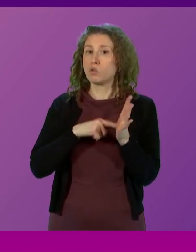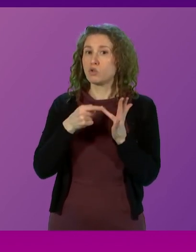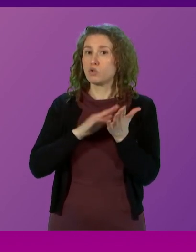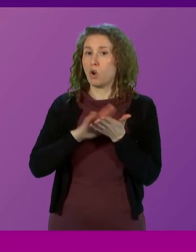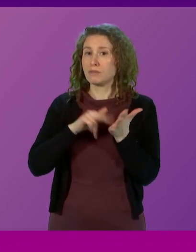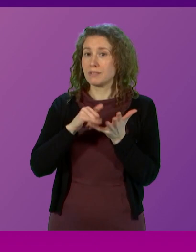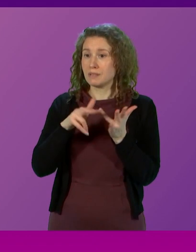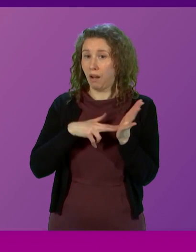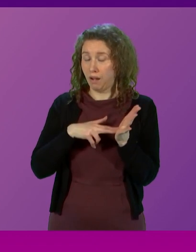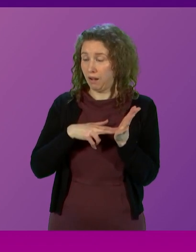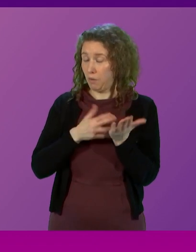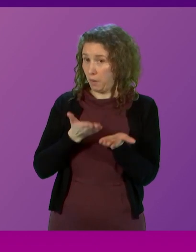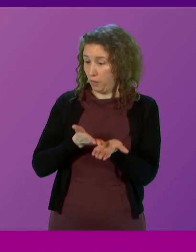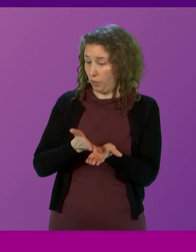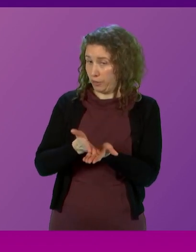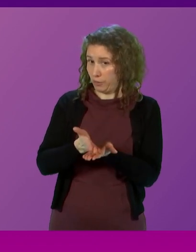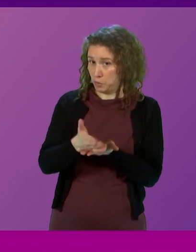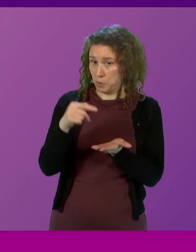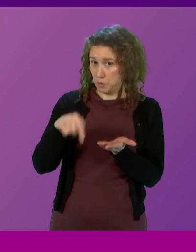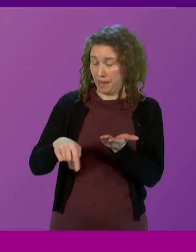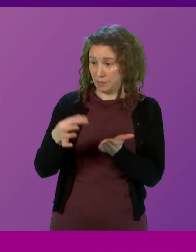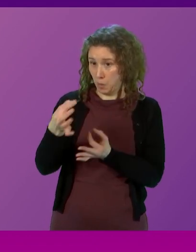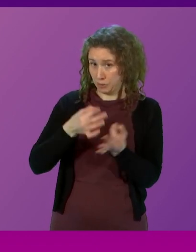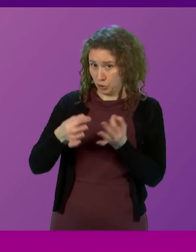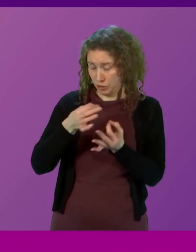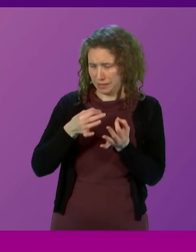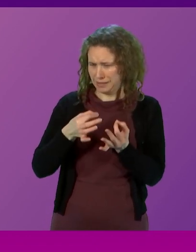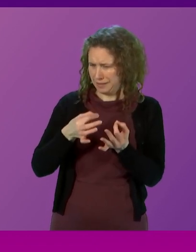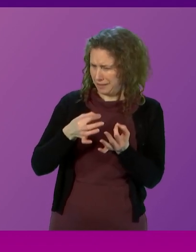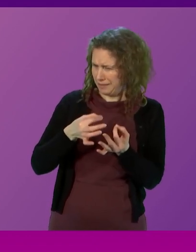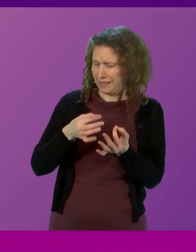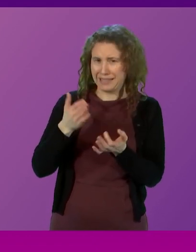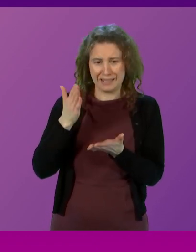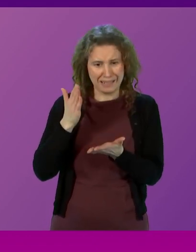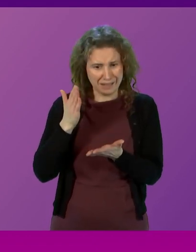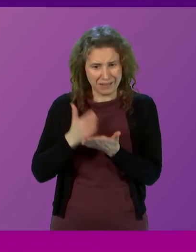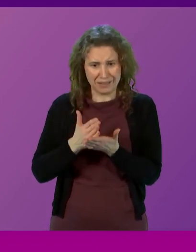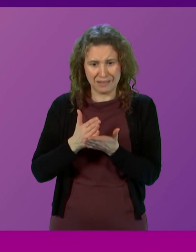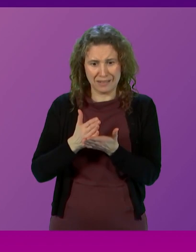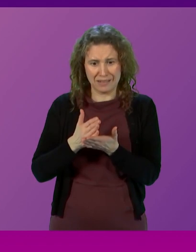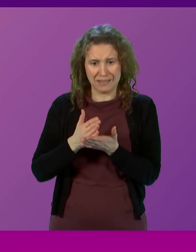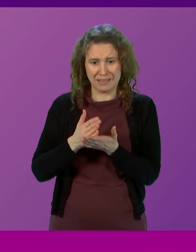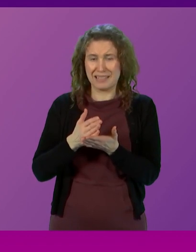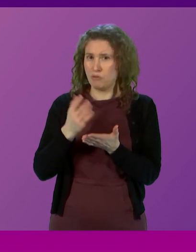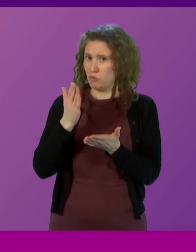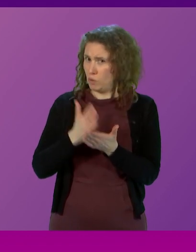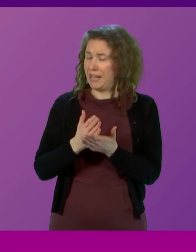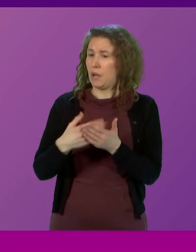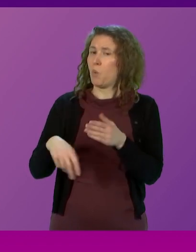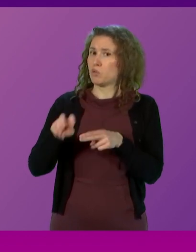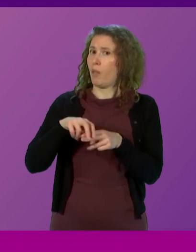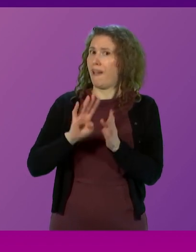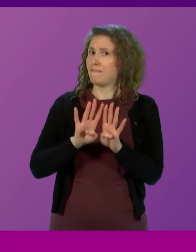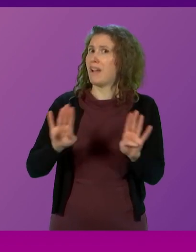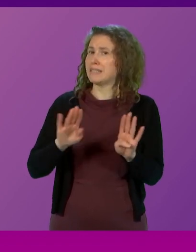sat throughout that question to me well and truly on top of the fence on the